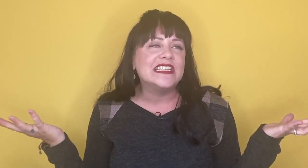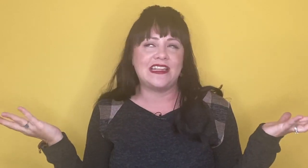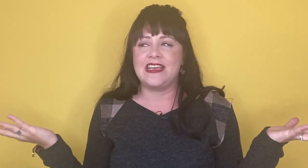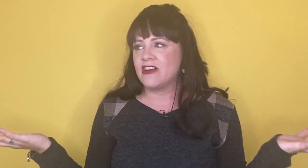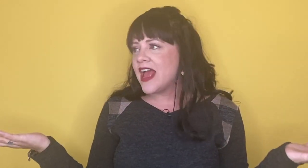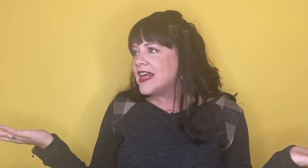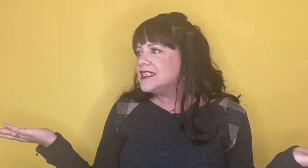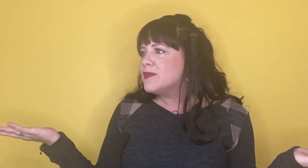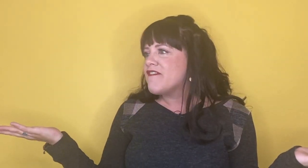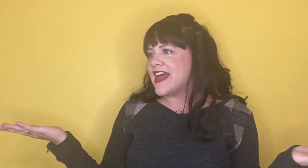the internet has to provide.